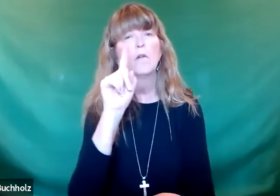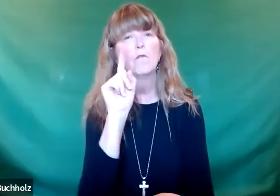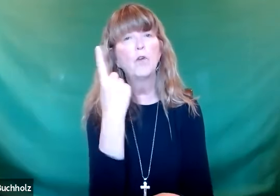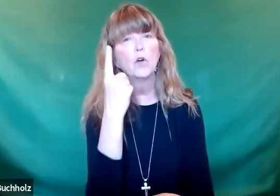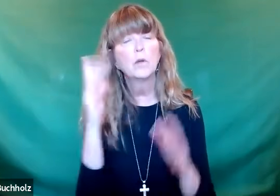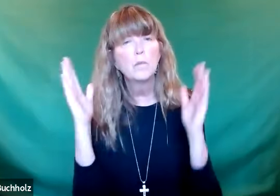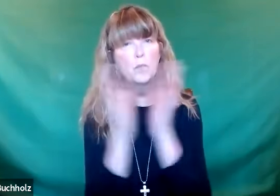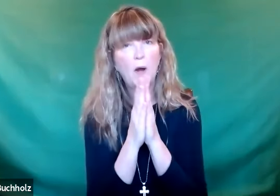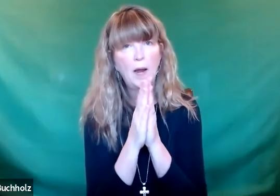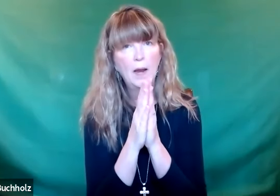listen to a sermon,